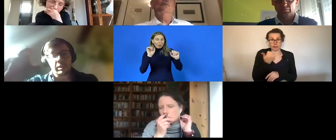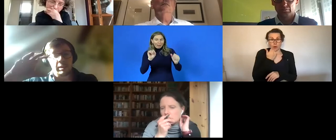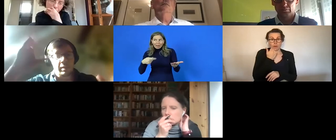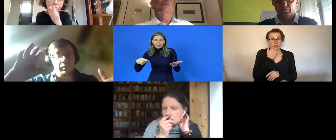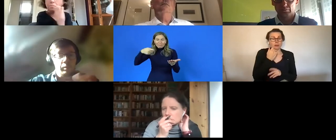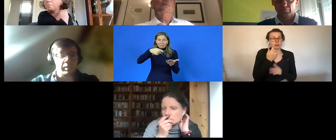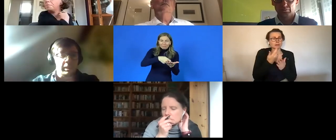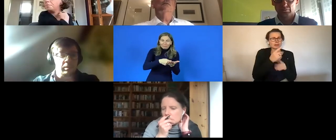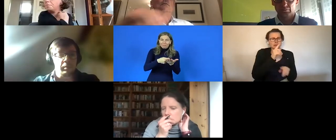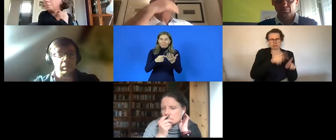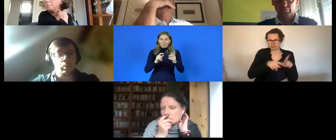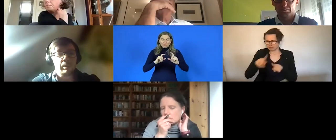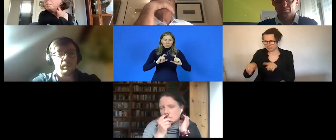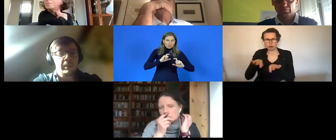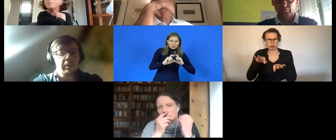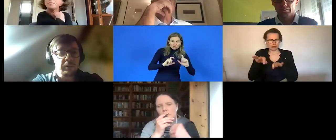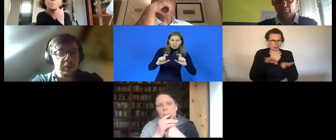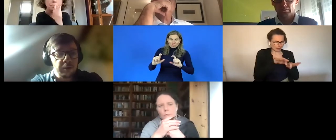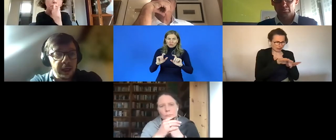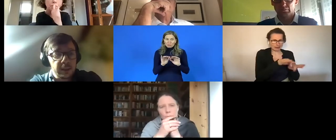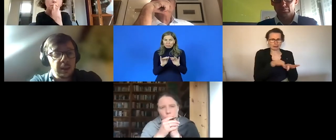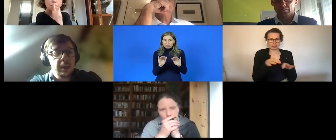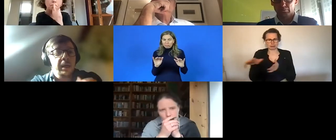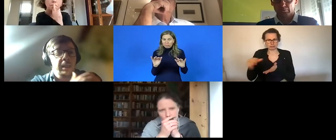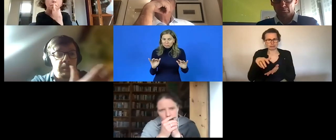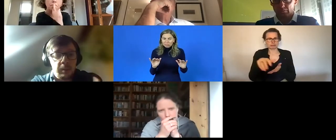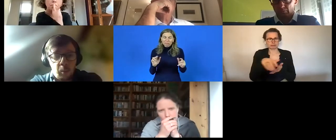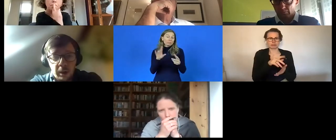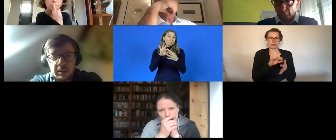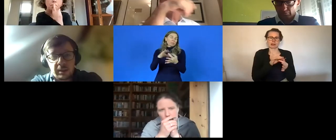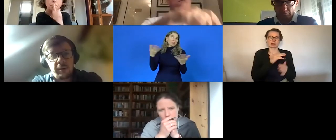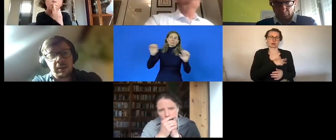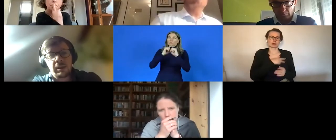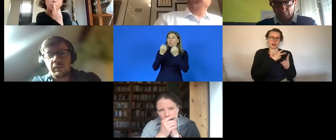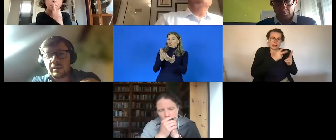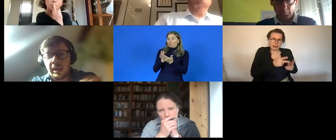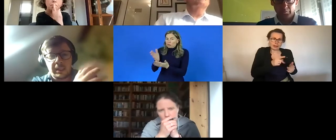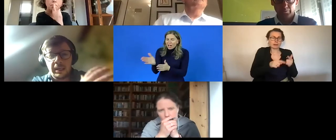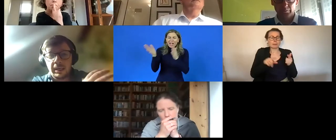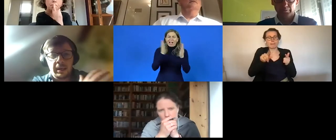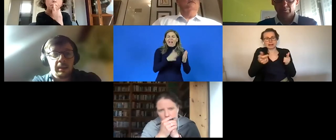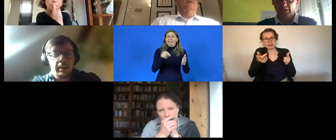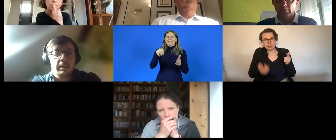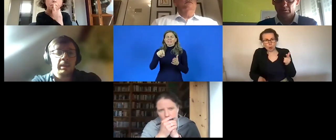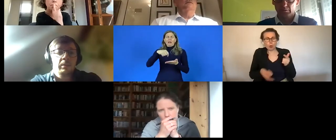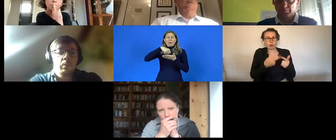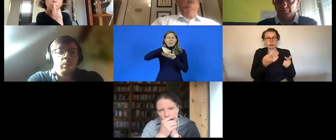strategies that stem from the application of the european pillar of social rights the minimum wage directive stated and and and and so on so